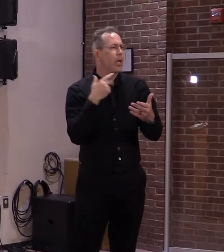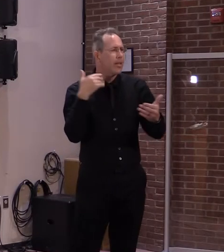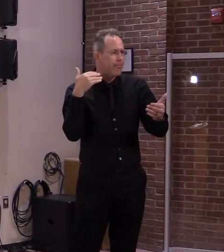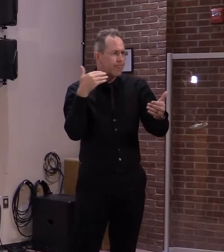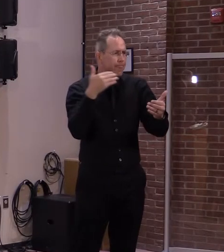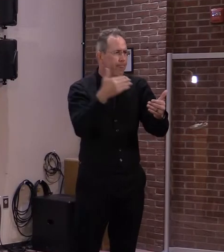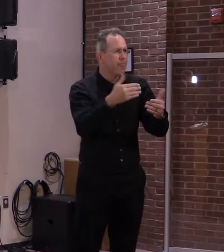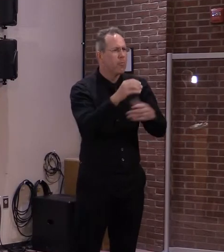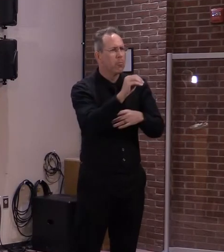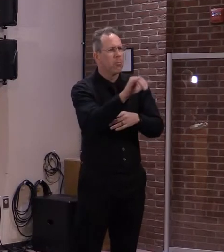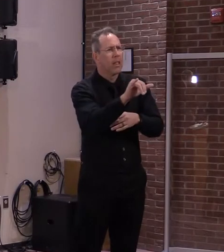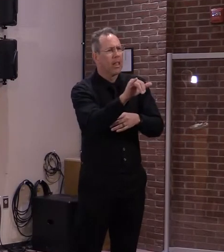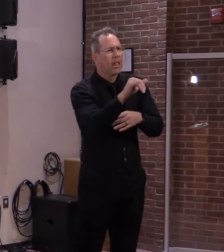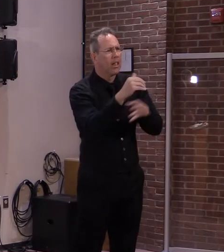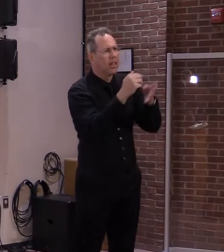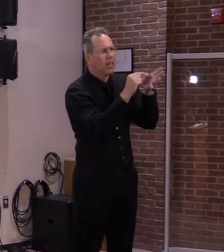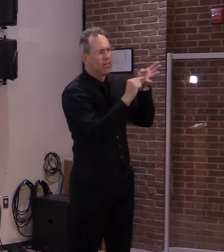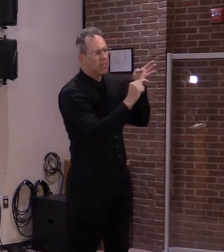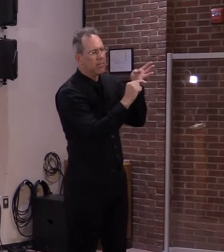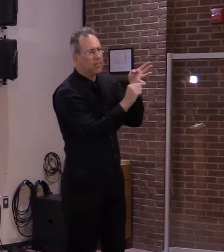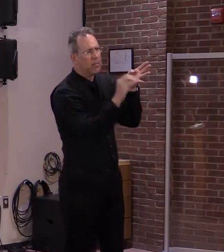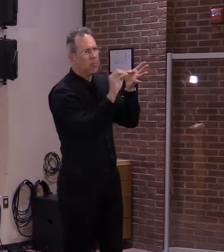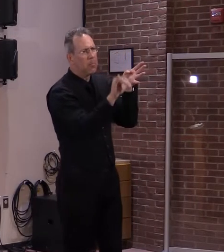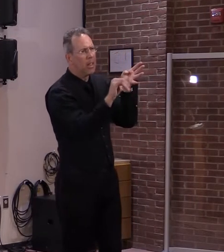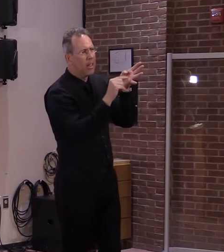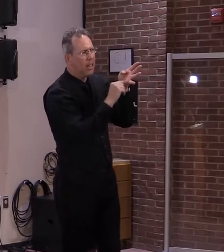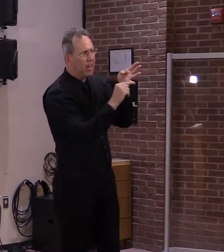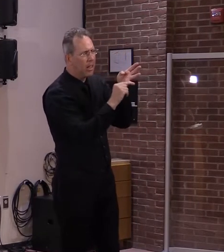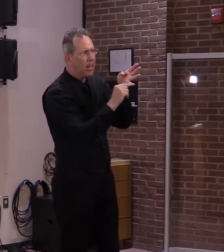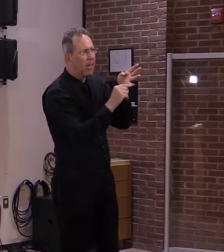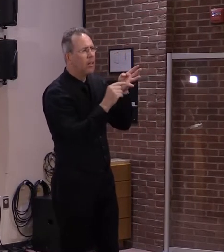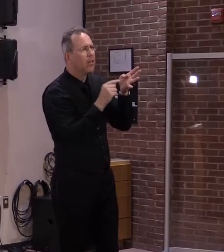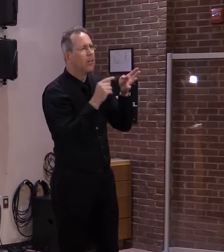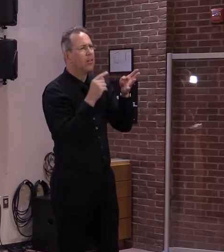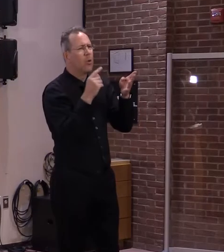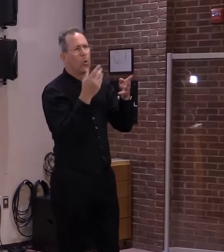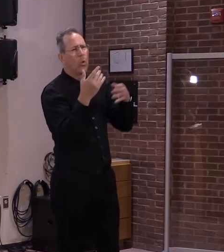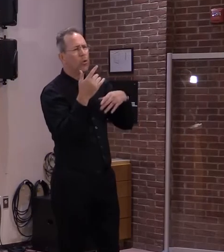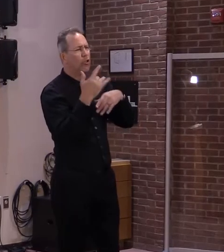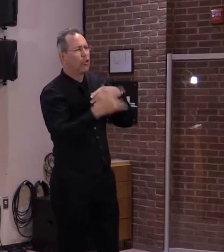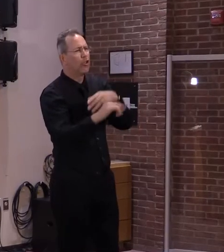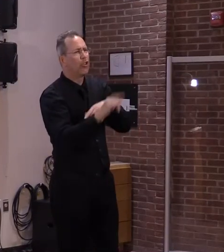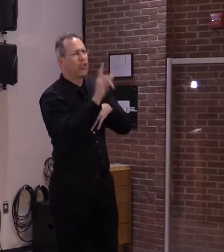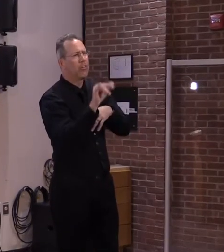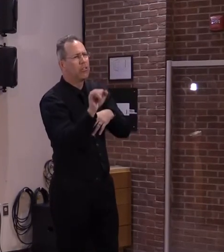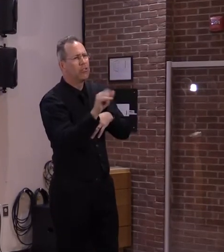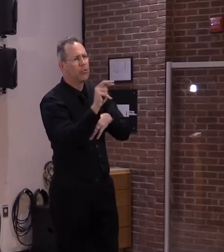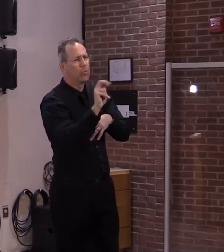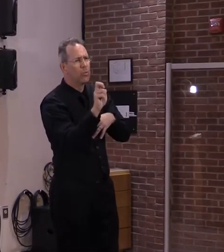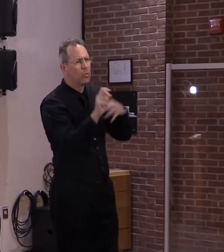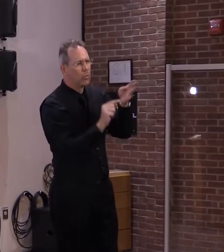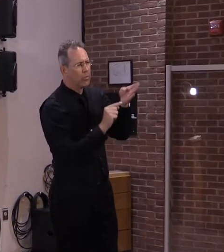But there have been no discussions regarding mandating this vaccine at this point in time.